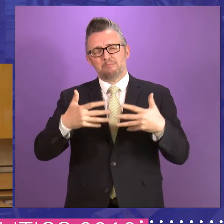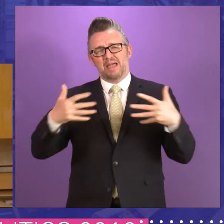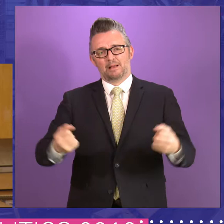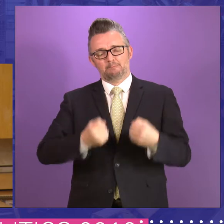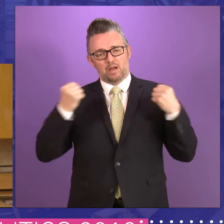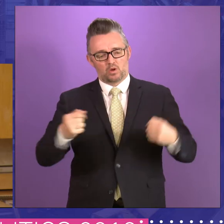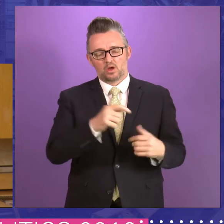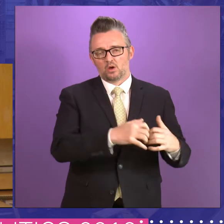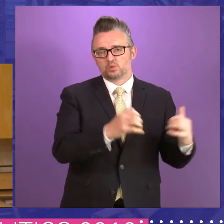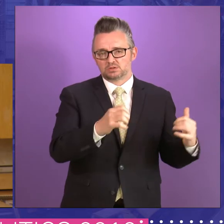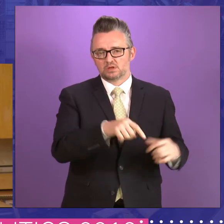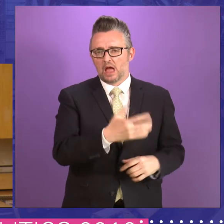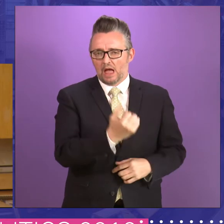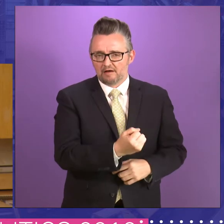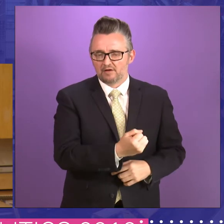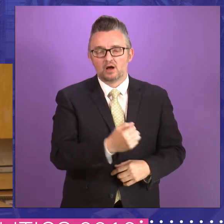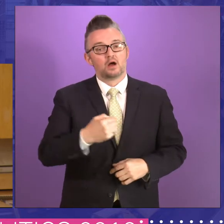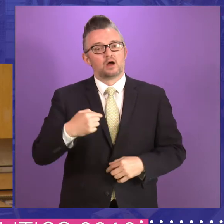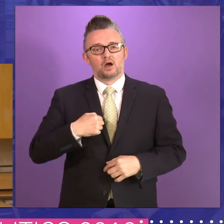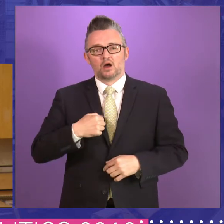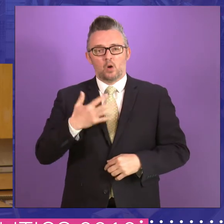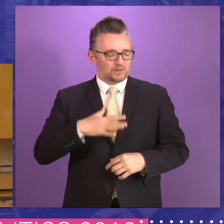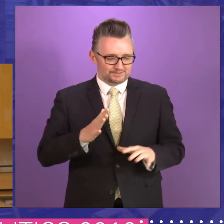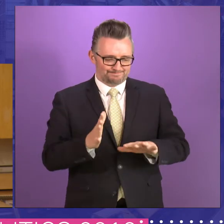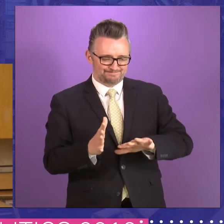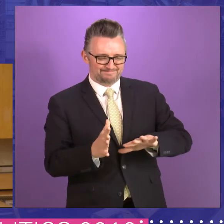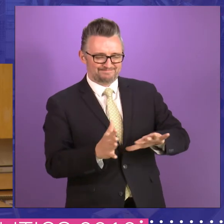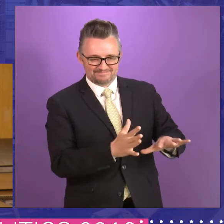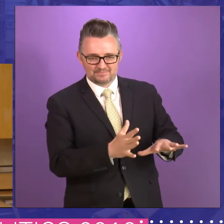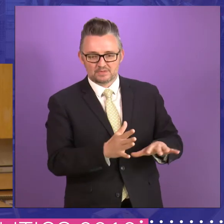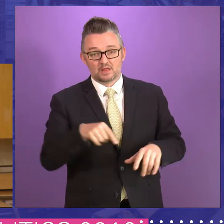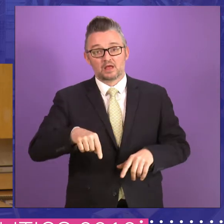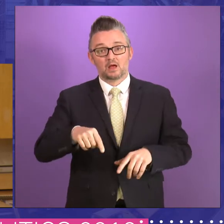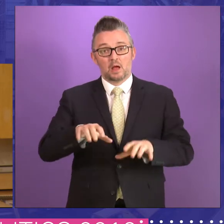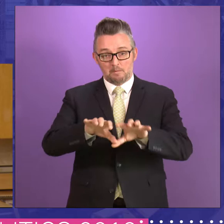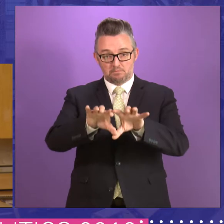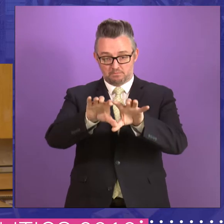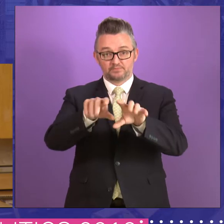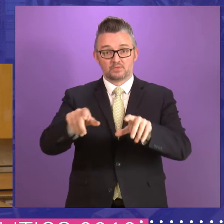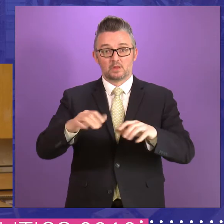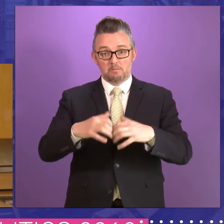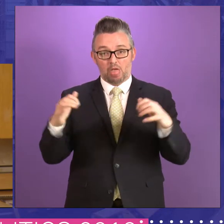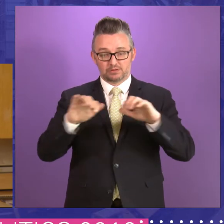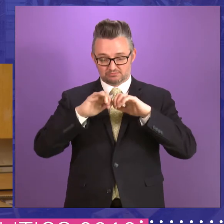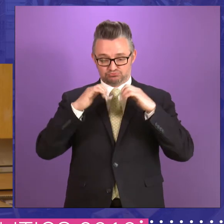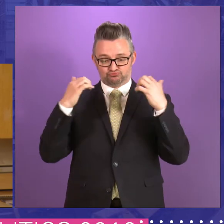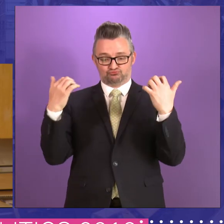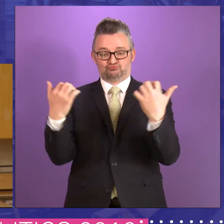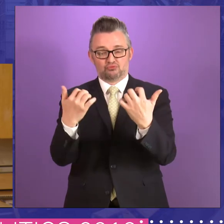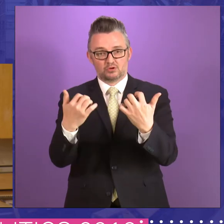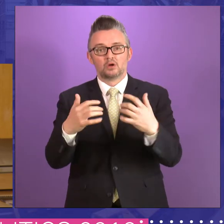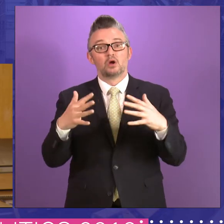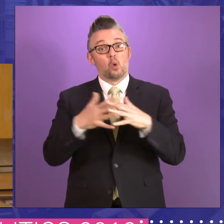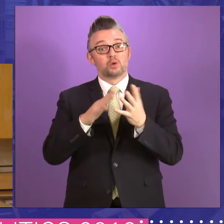Westminster. So there was a great determination to try and move this on. mean, even the horseshoe shaped parliament was a major change. know, at Westminster,